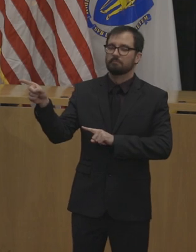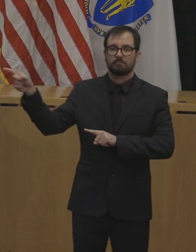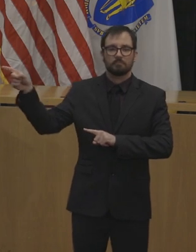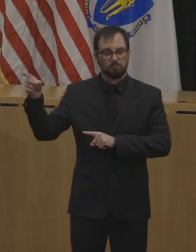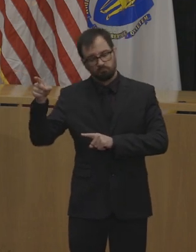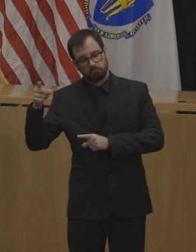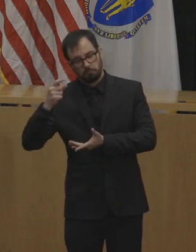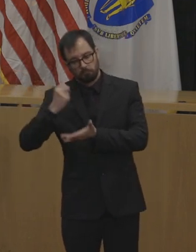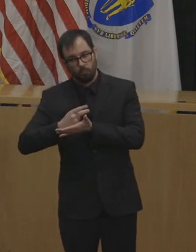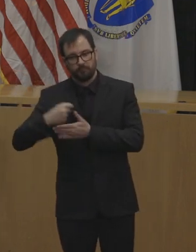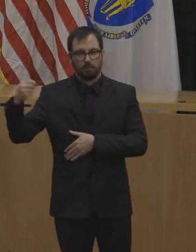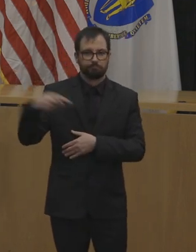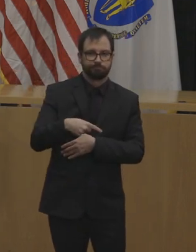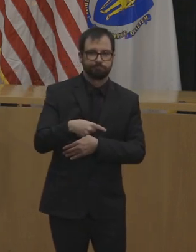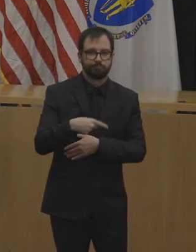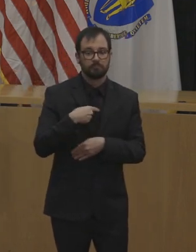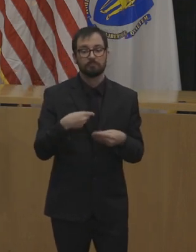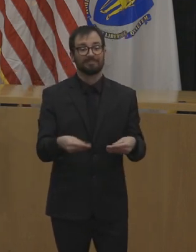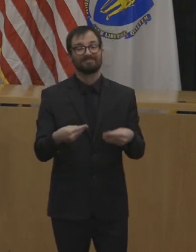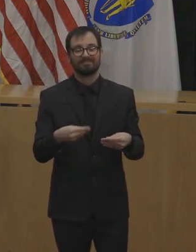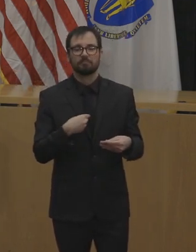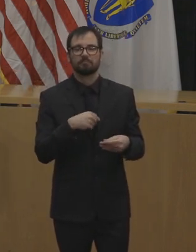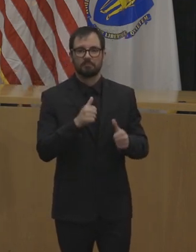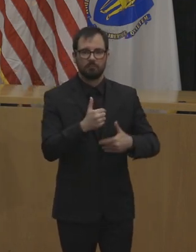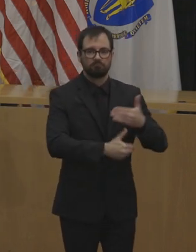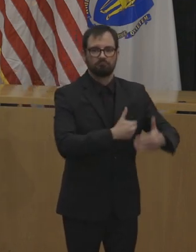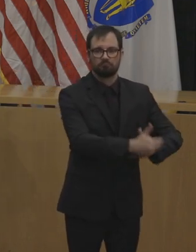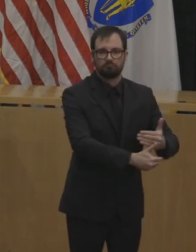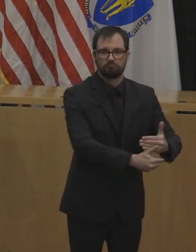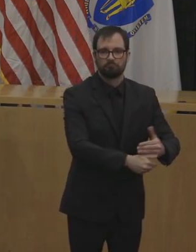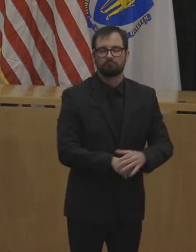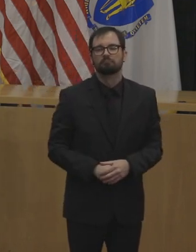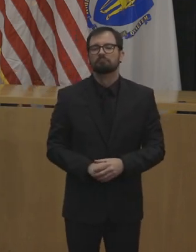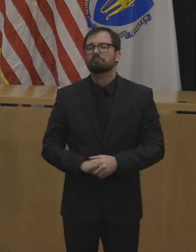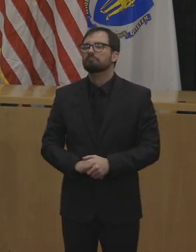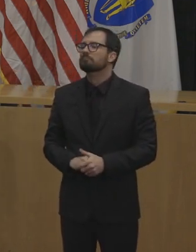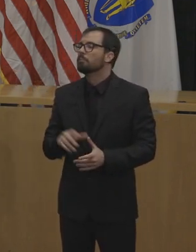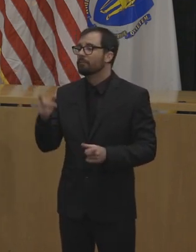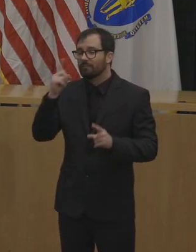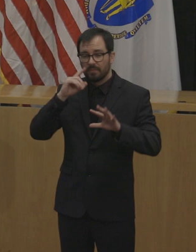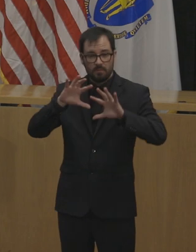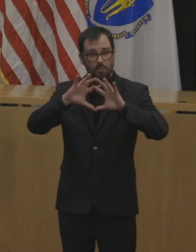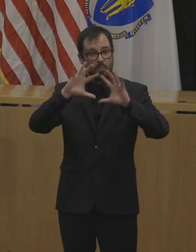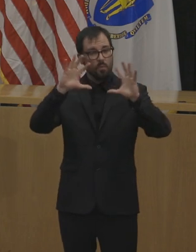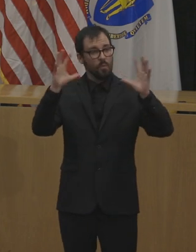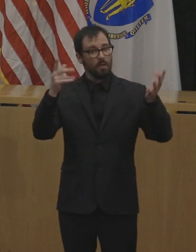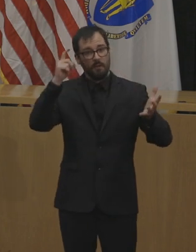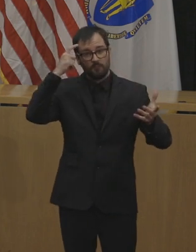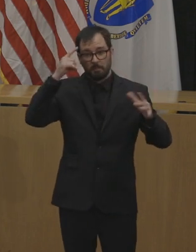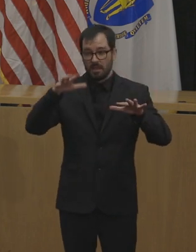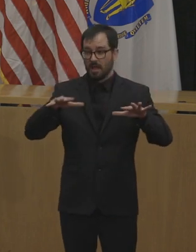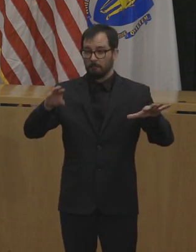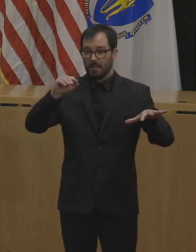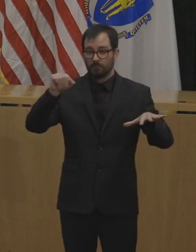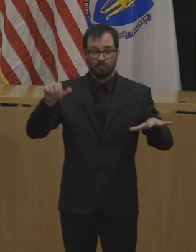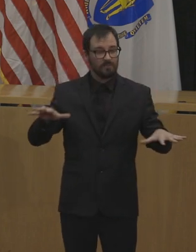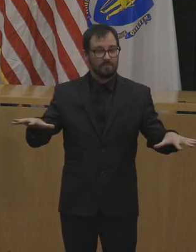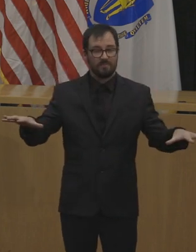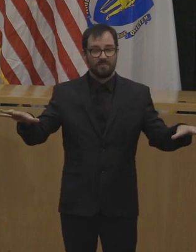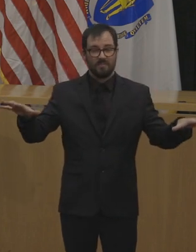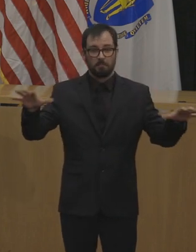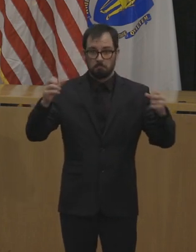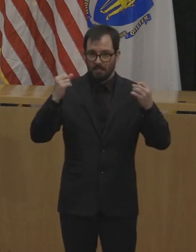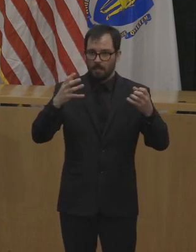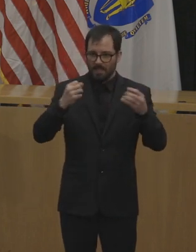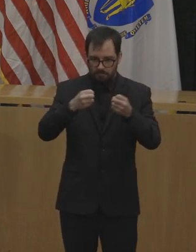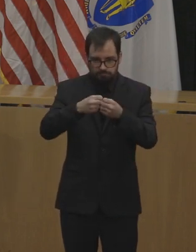details of how government works, but in a crisis like this, these adjustments need to be made so that it can continue